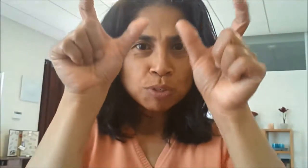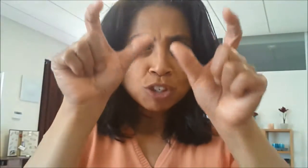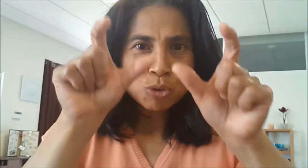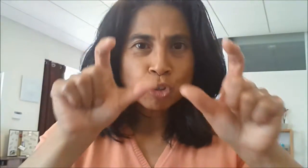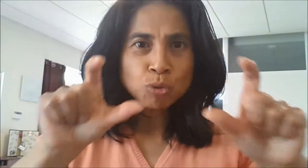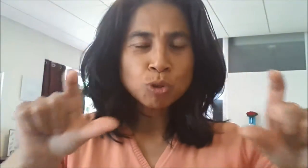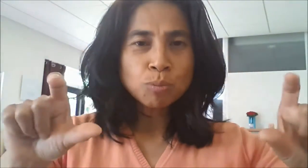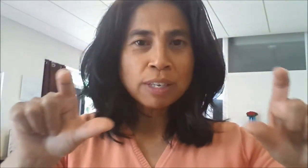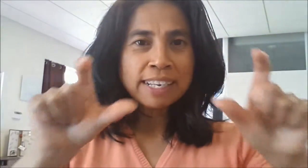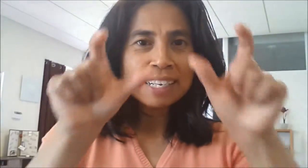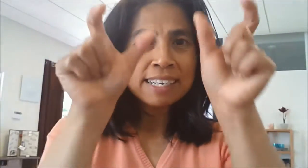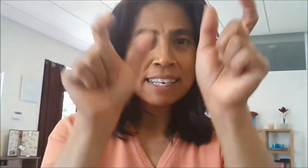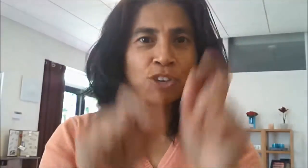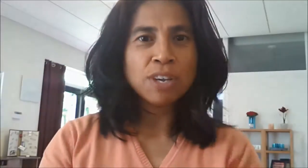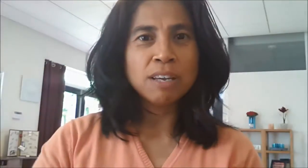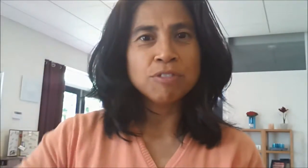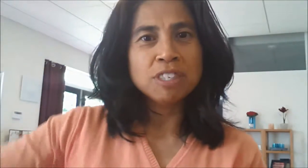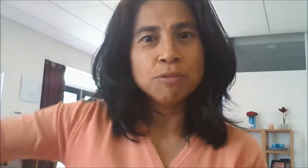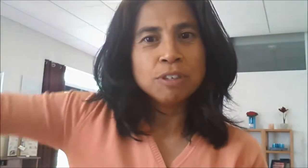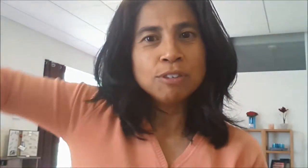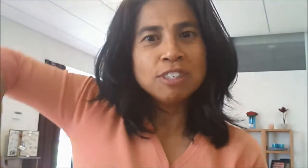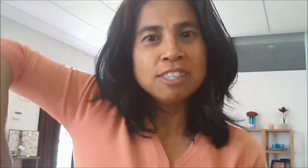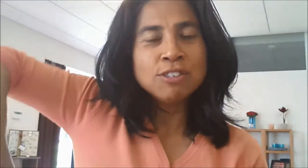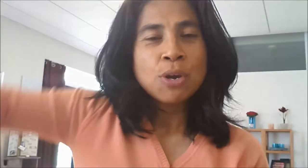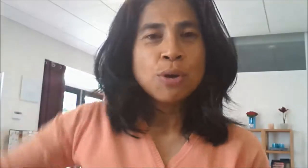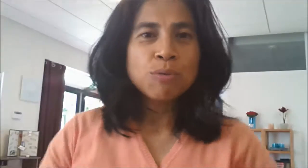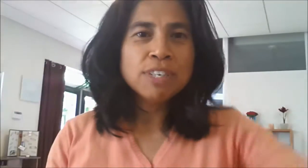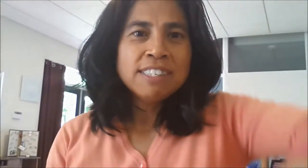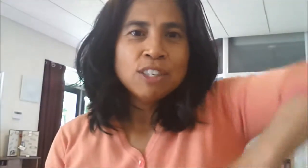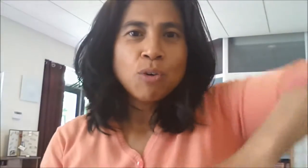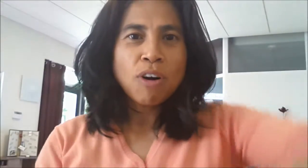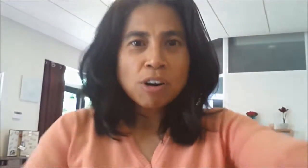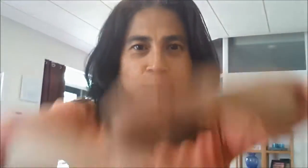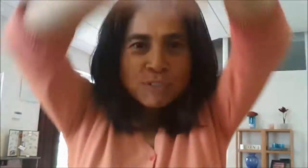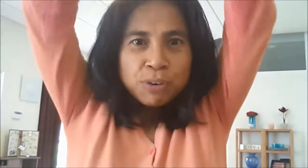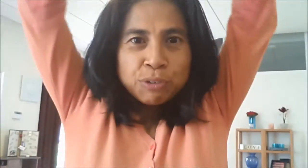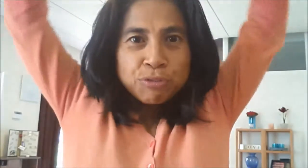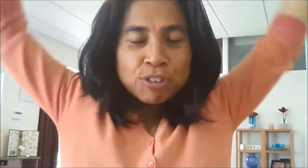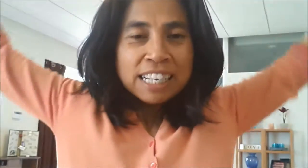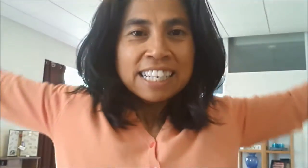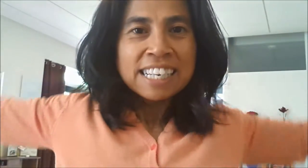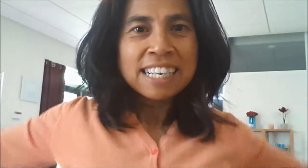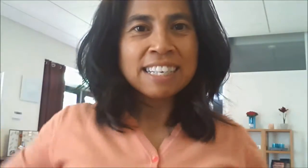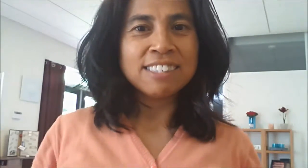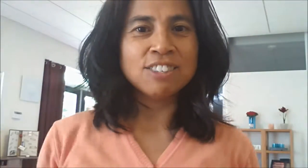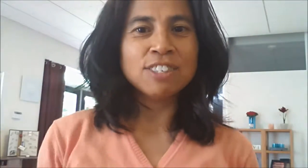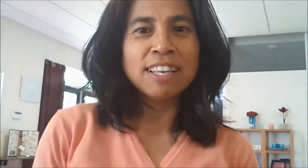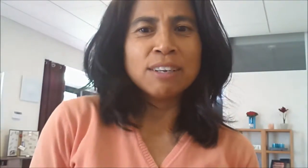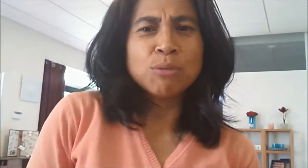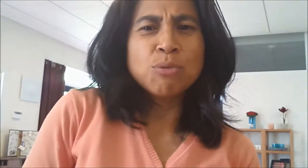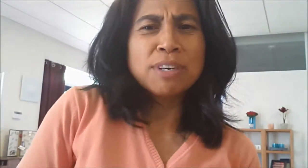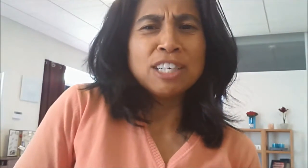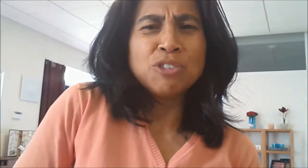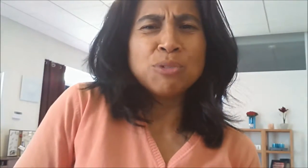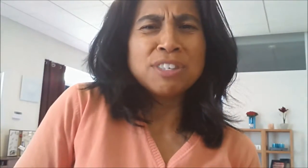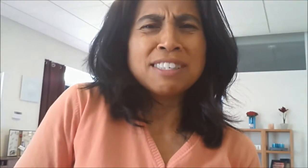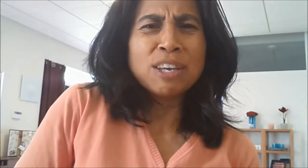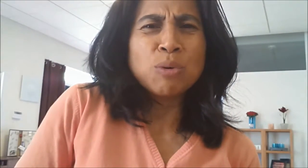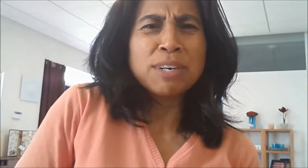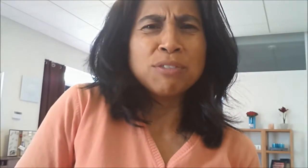your shoulder blade and you have difficulties raising your arms very freely. It's just like when I do this, I already